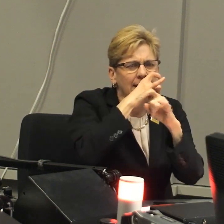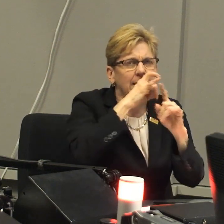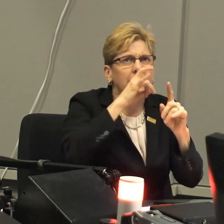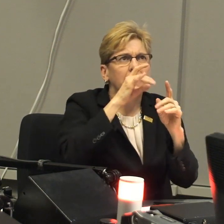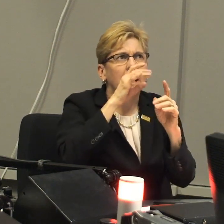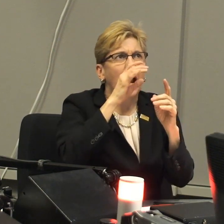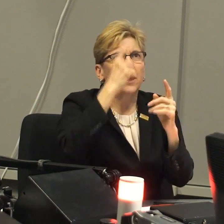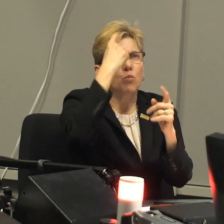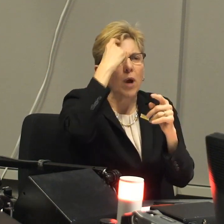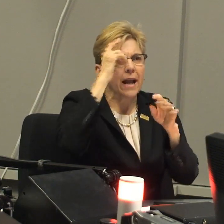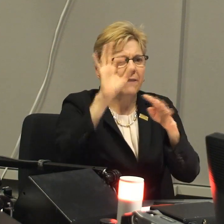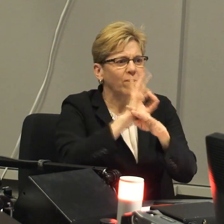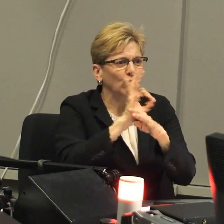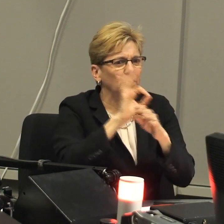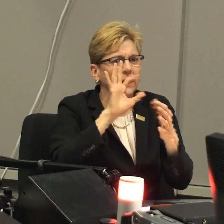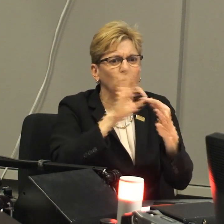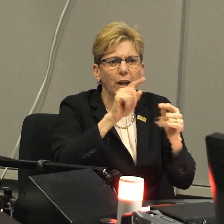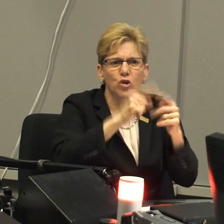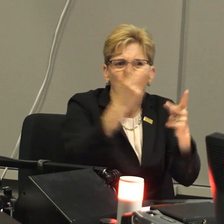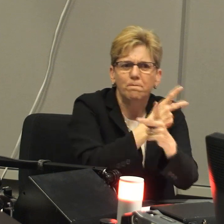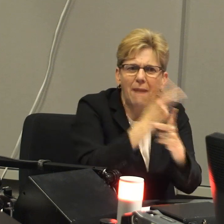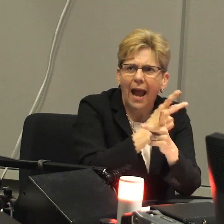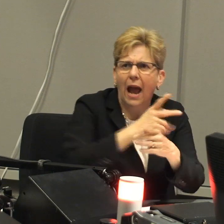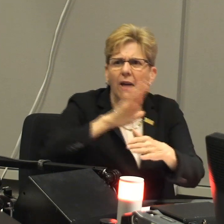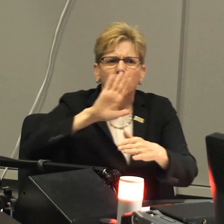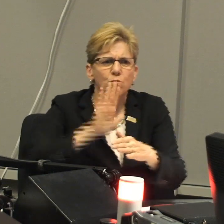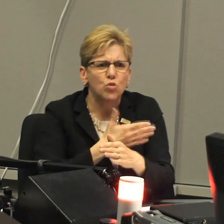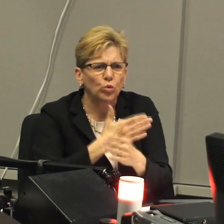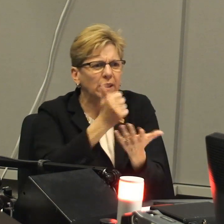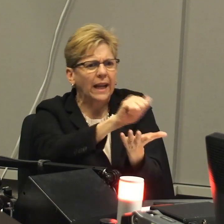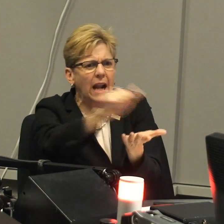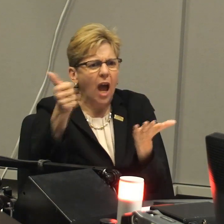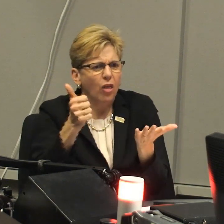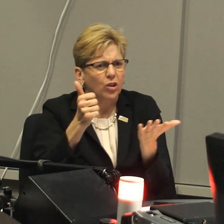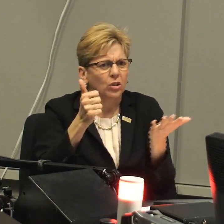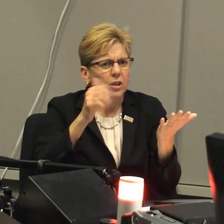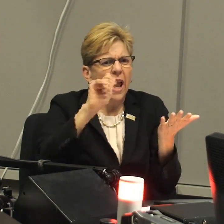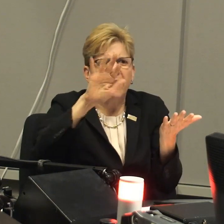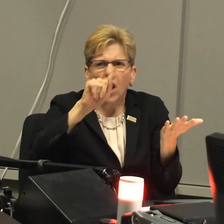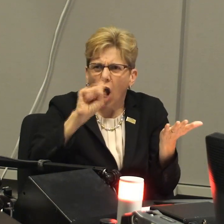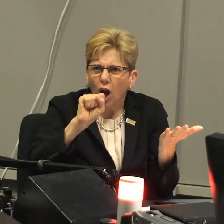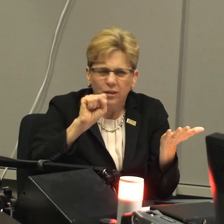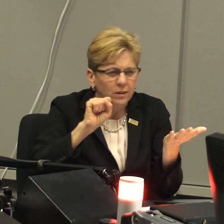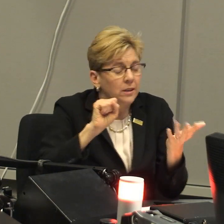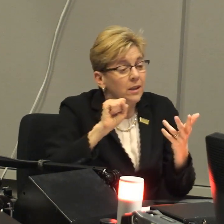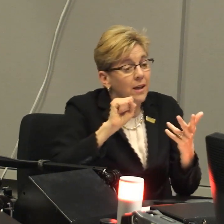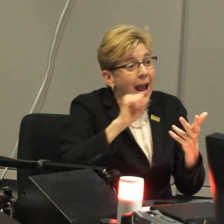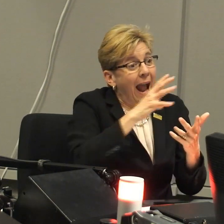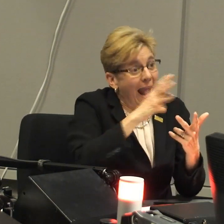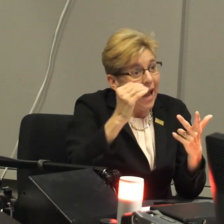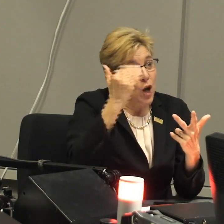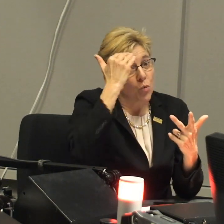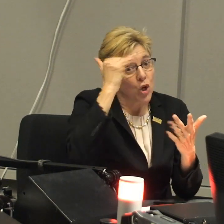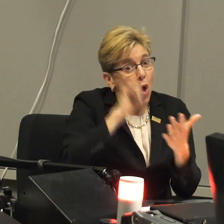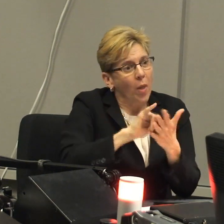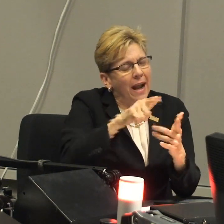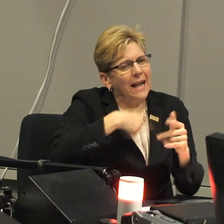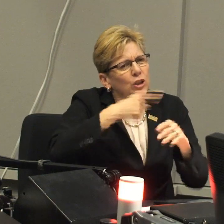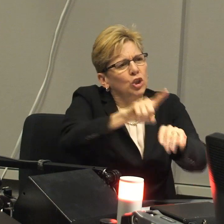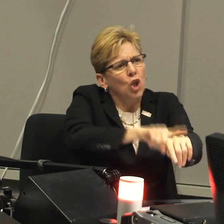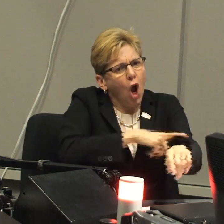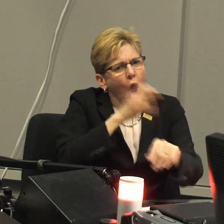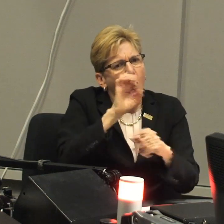perception, and increases the complexity of the brain's ability to function as it relates to do computations and computers and arts.